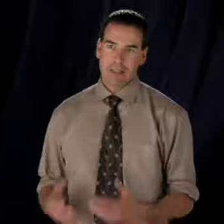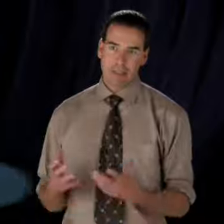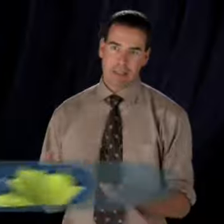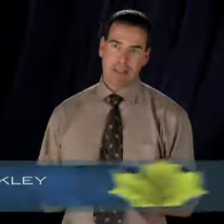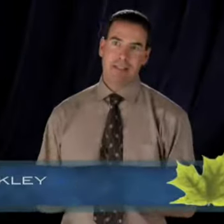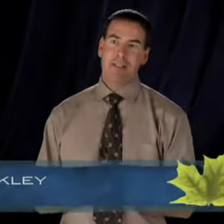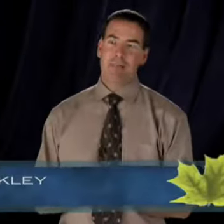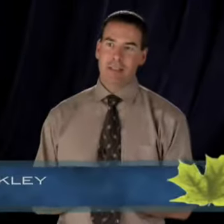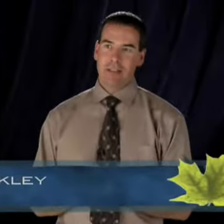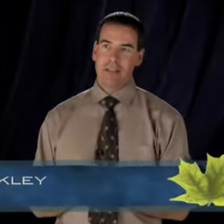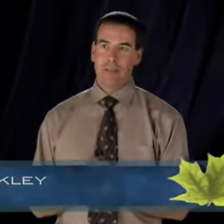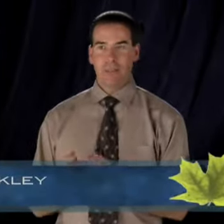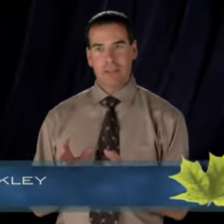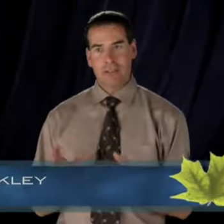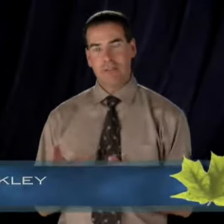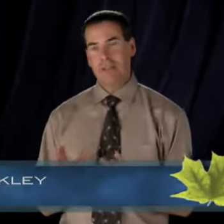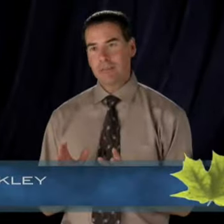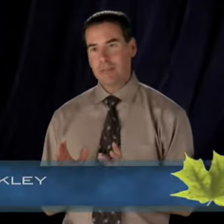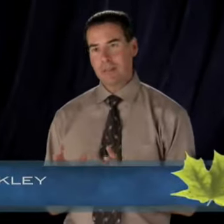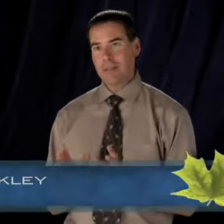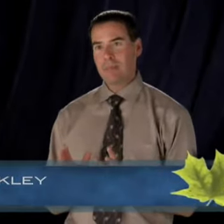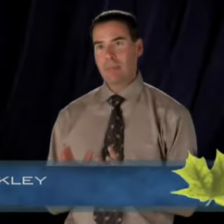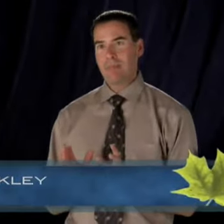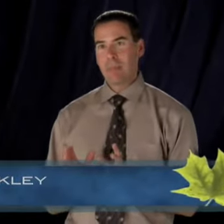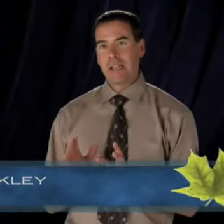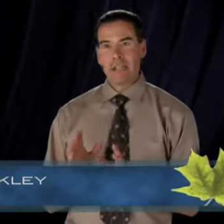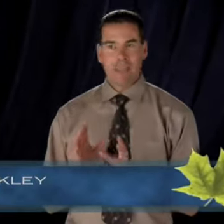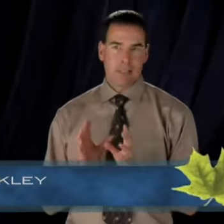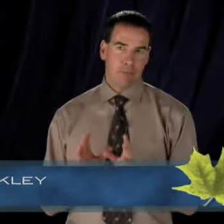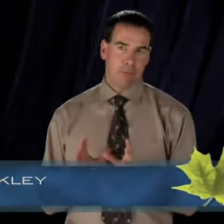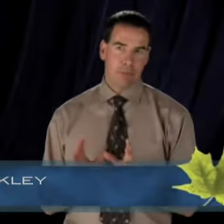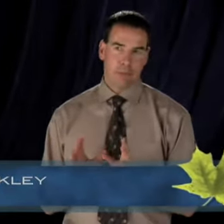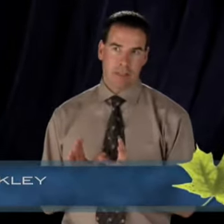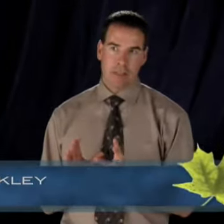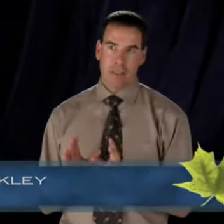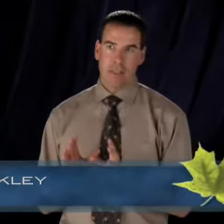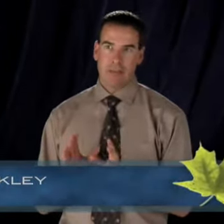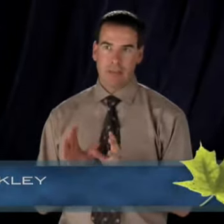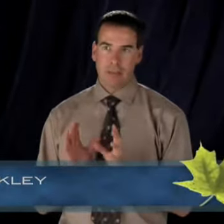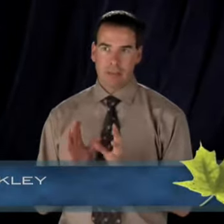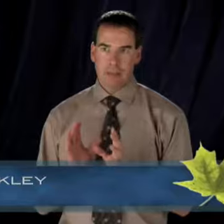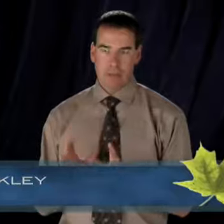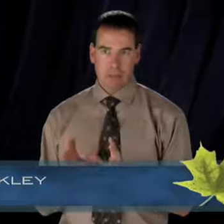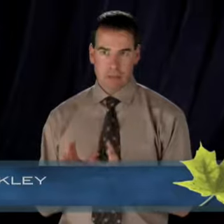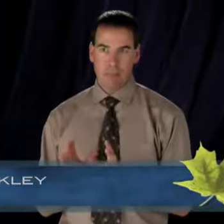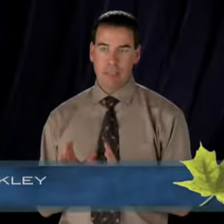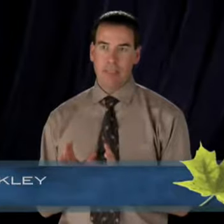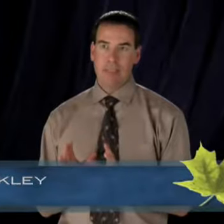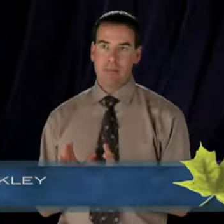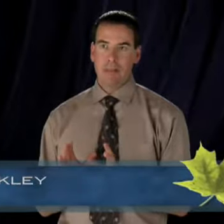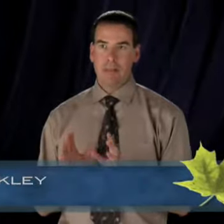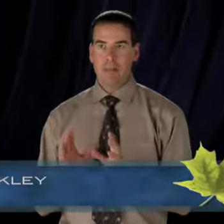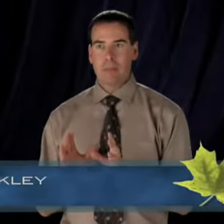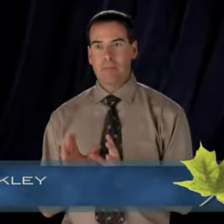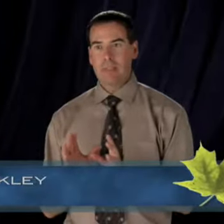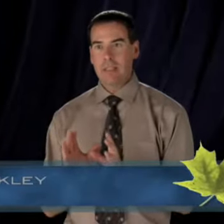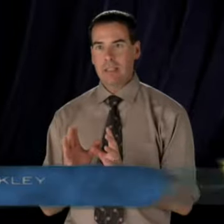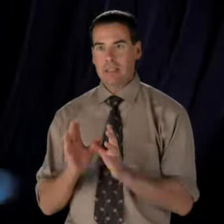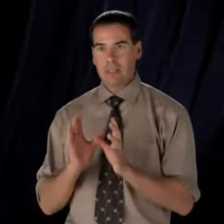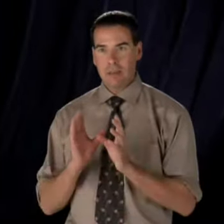I've been asked to speak about the Health Freedom Ombudsman, and some people don't understand what an ombudsman is, but an ombudsman is an